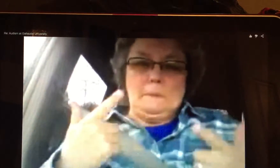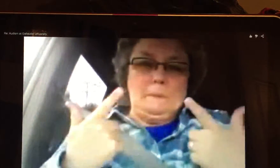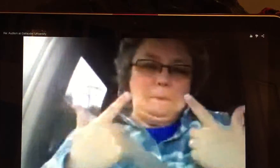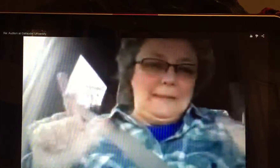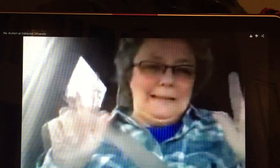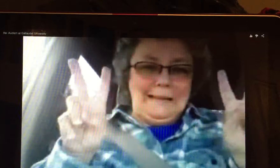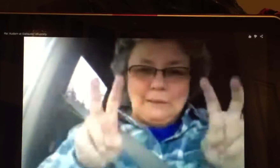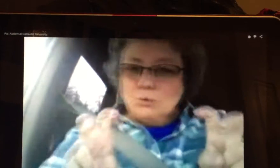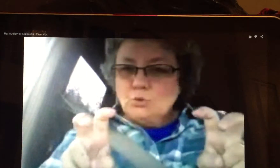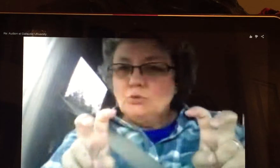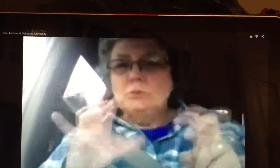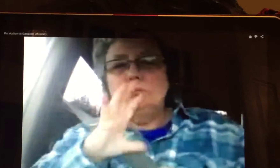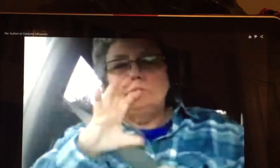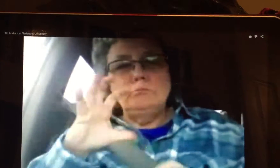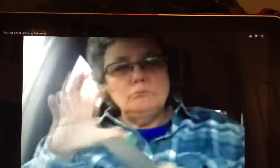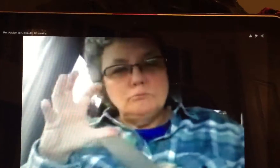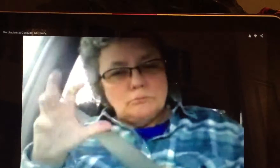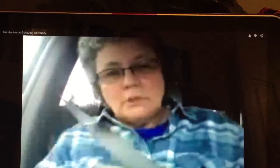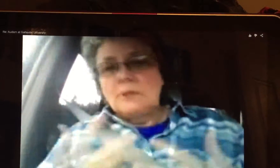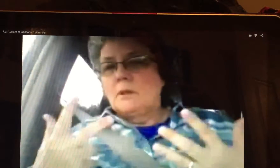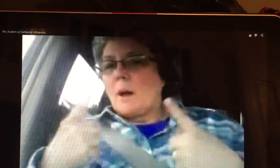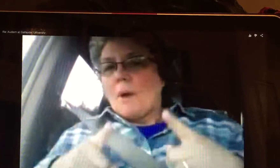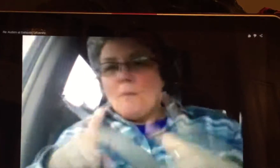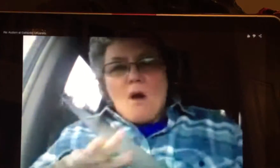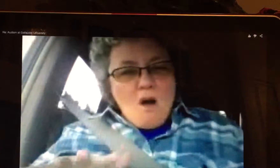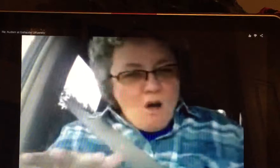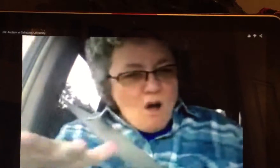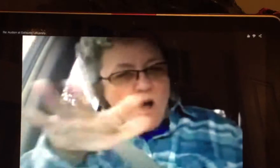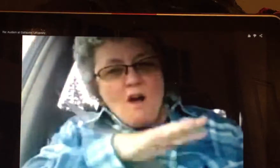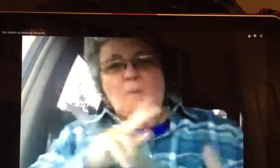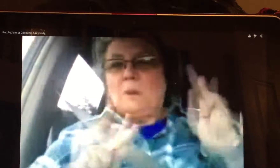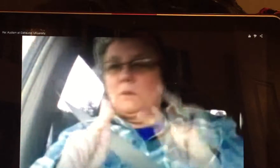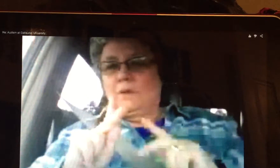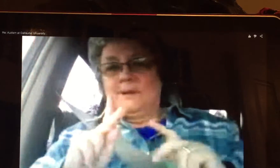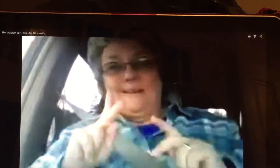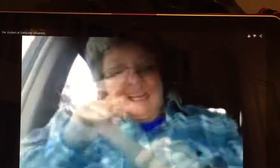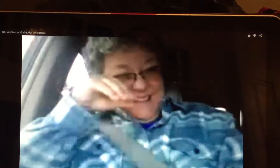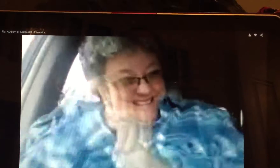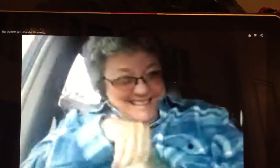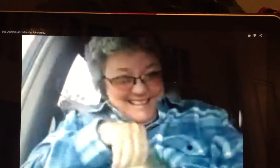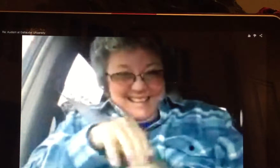policy but that really is a big issue in our world it's going on all over